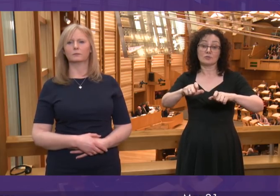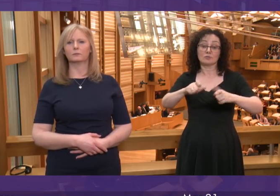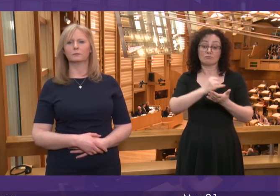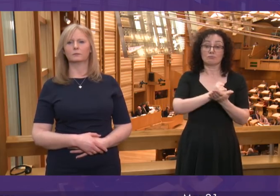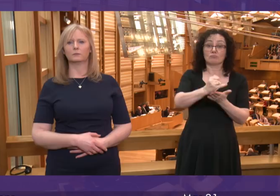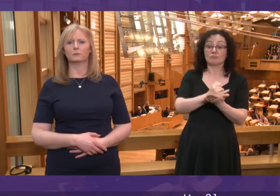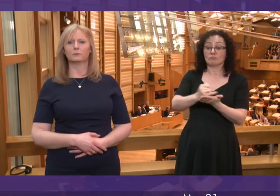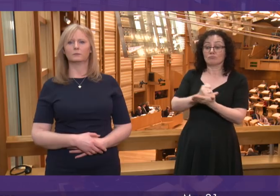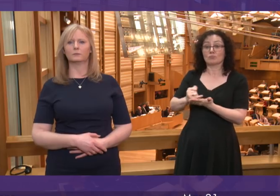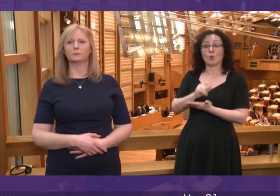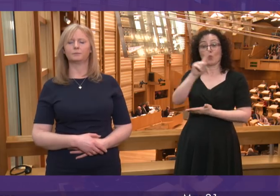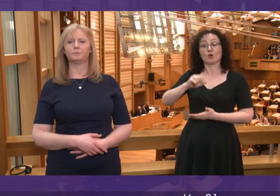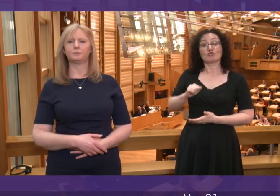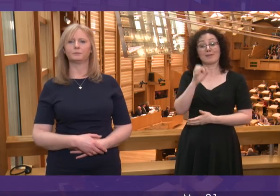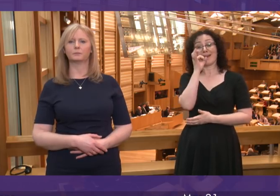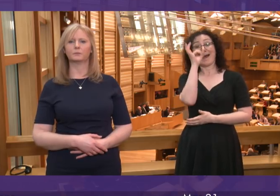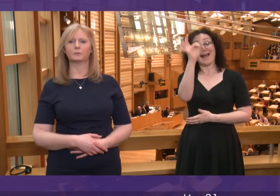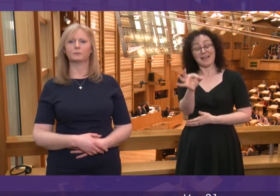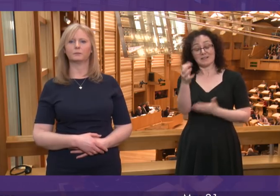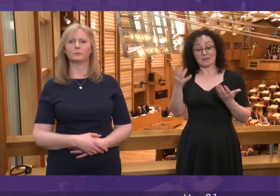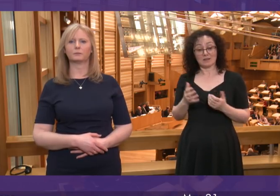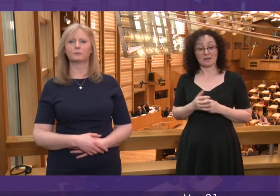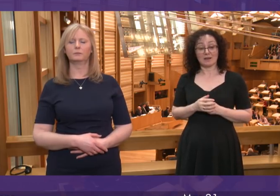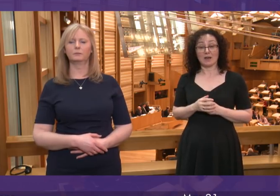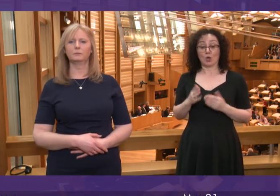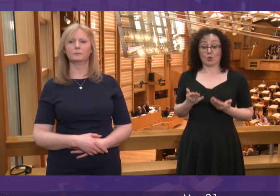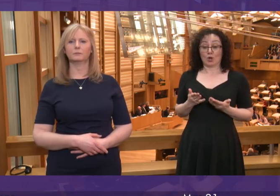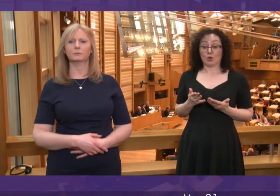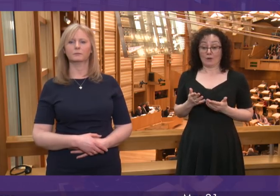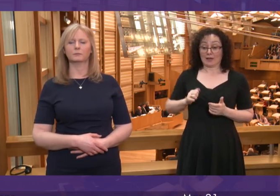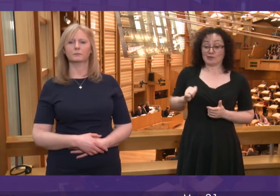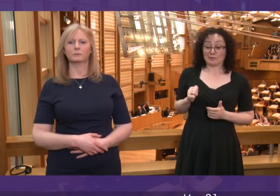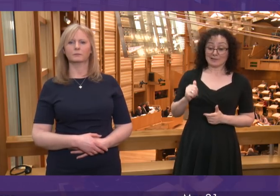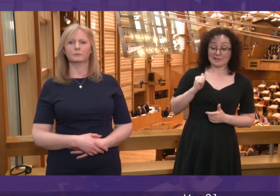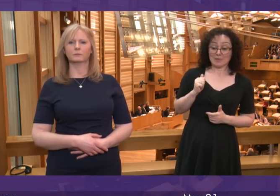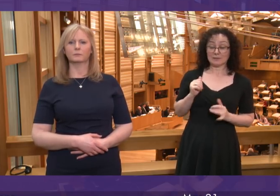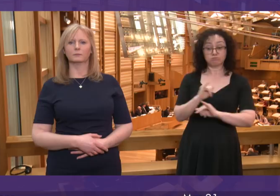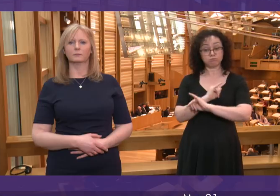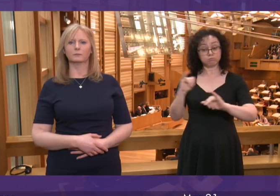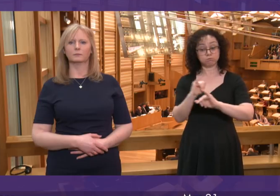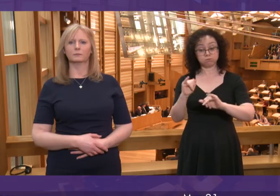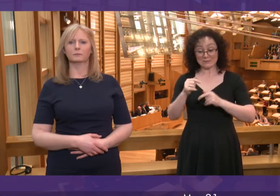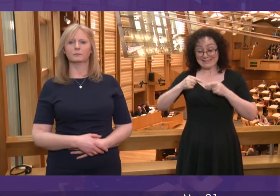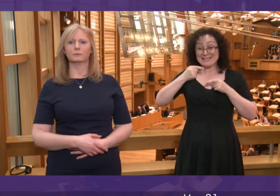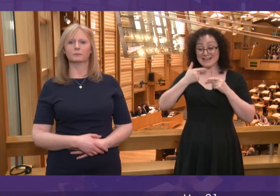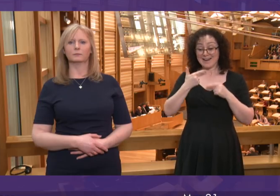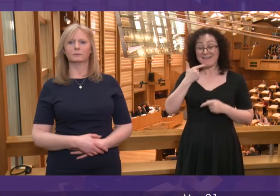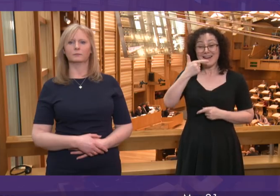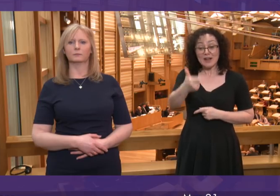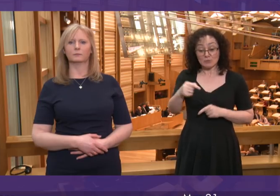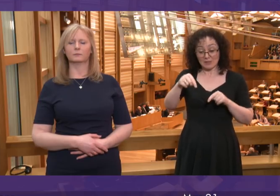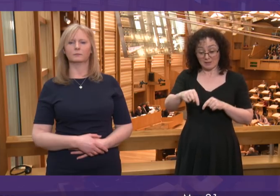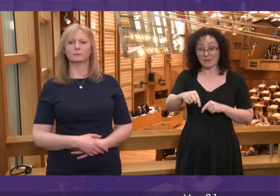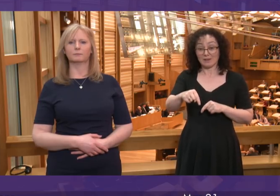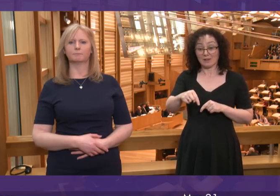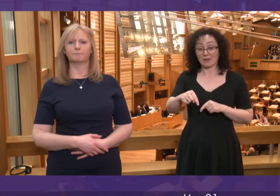and the country finds itself being driven to the edge of the cliff next week, this time next week, if